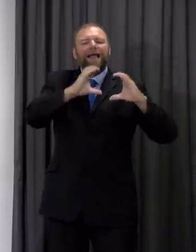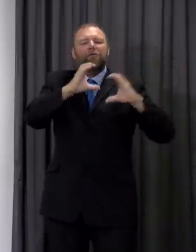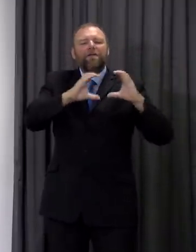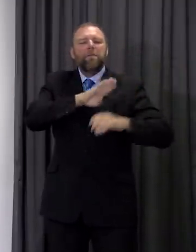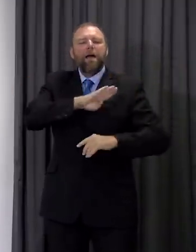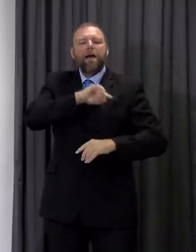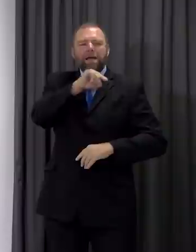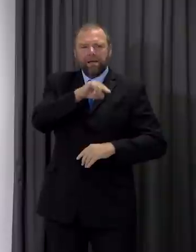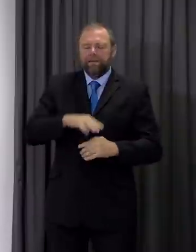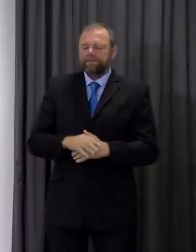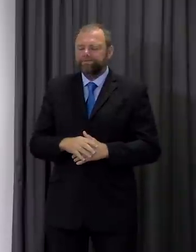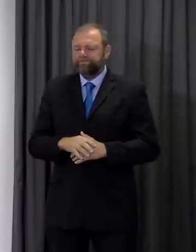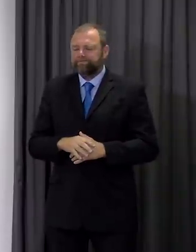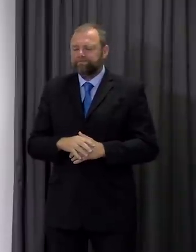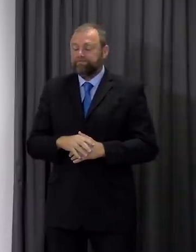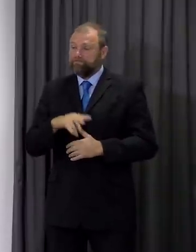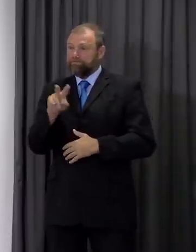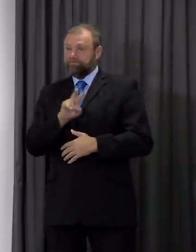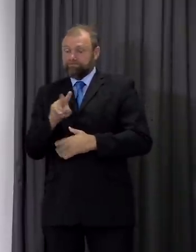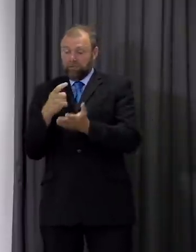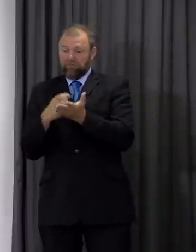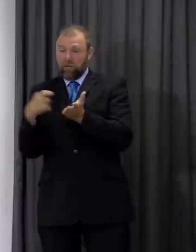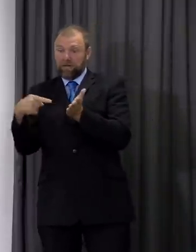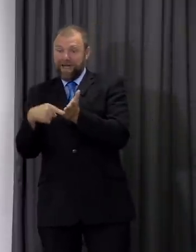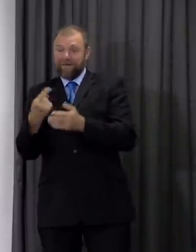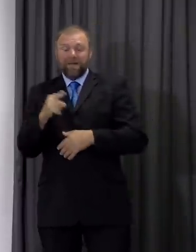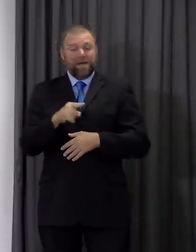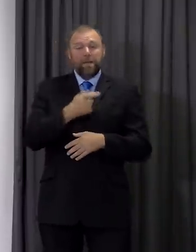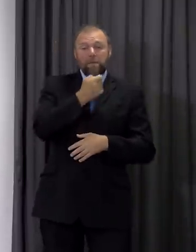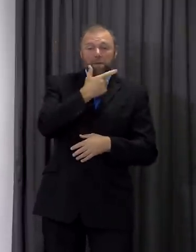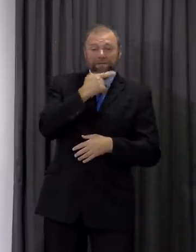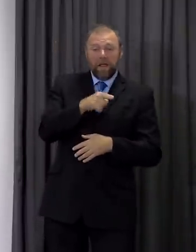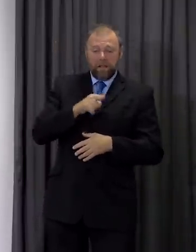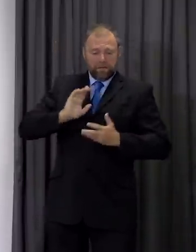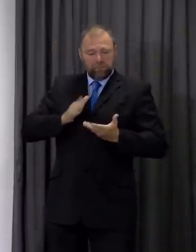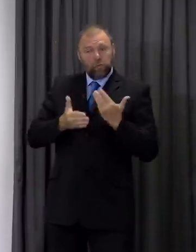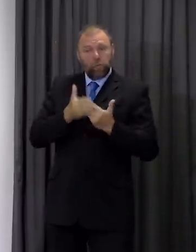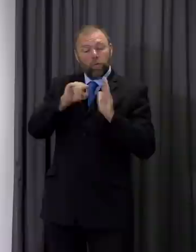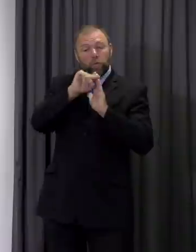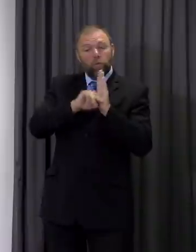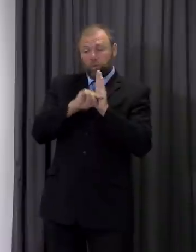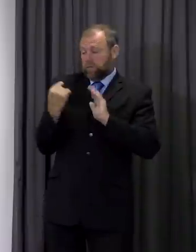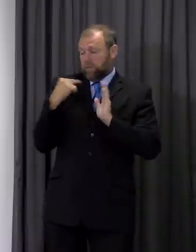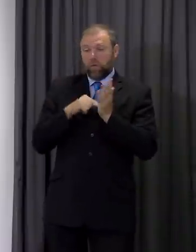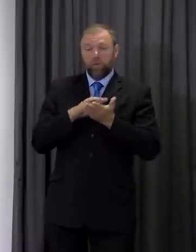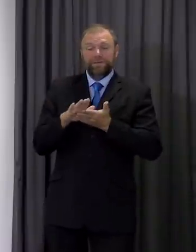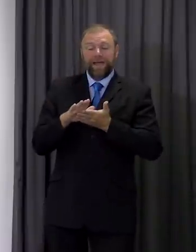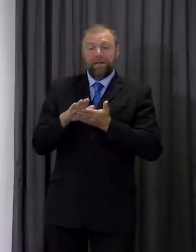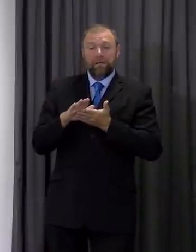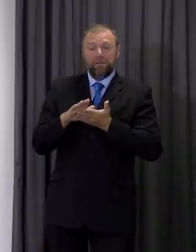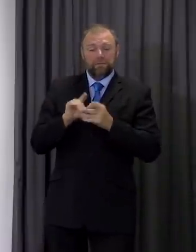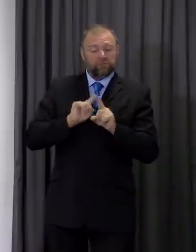Cunnan Taf and Merthyr Tidwell local authorities introduced a series of local measures on Thursday to help control the spread of the virus.